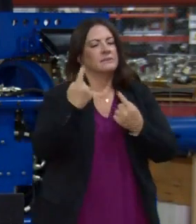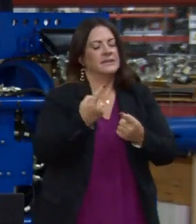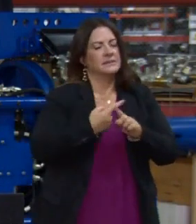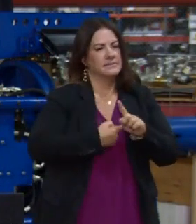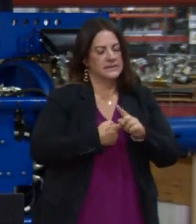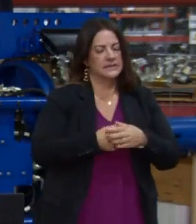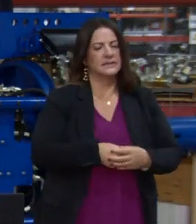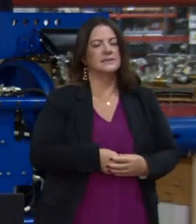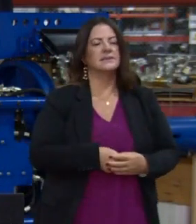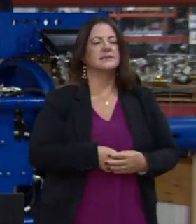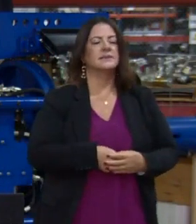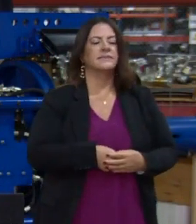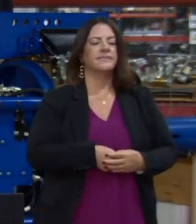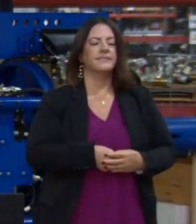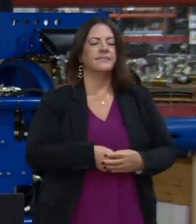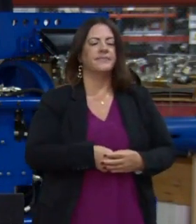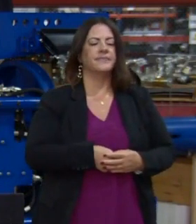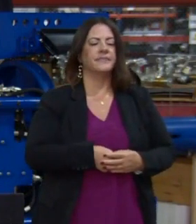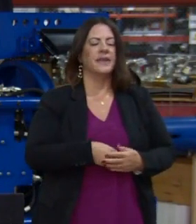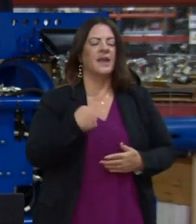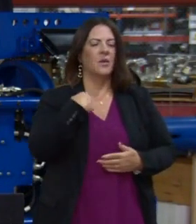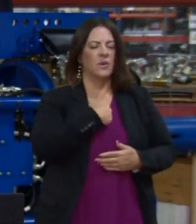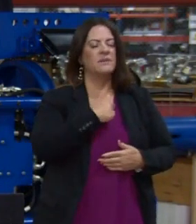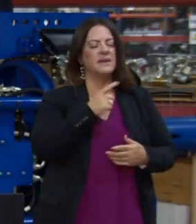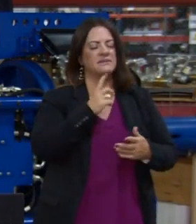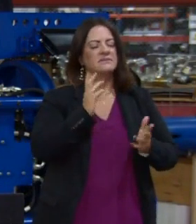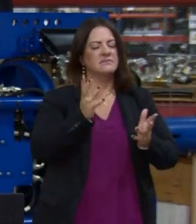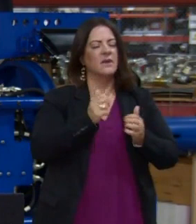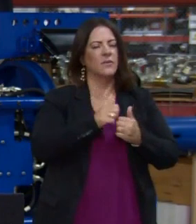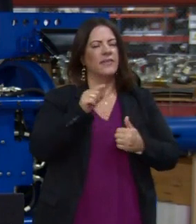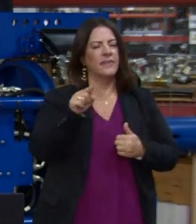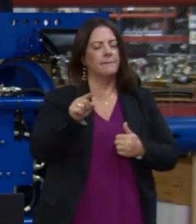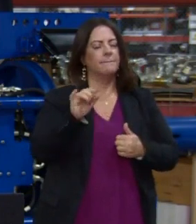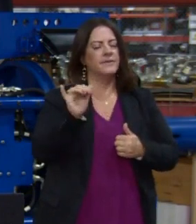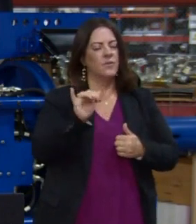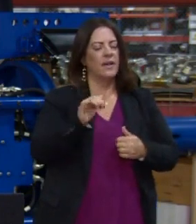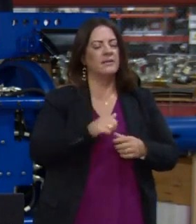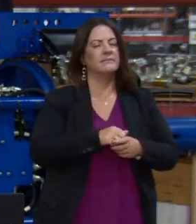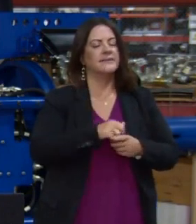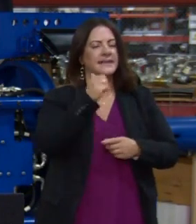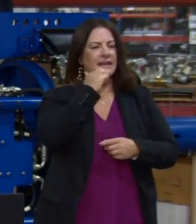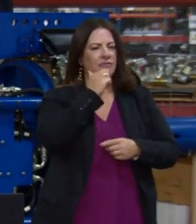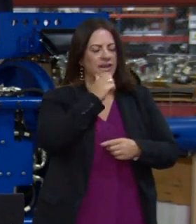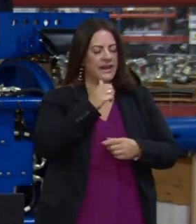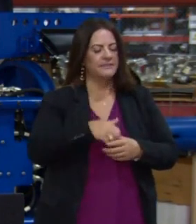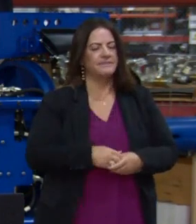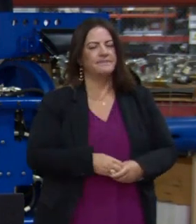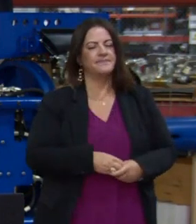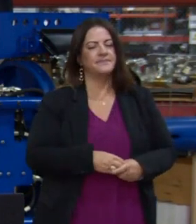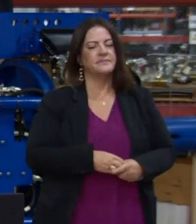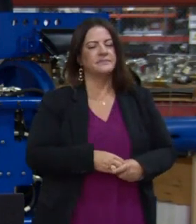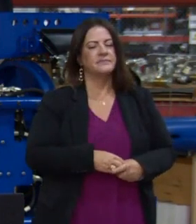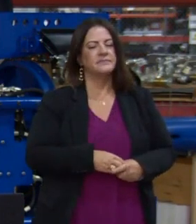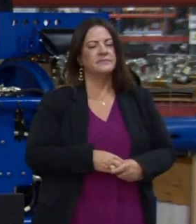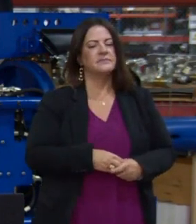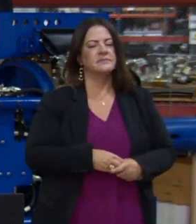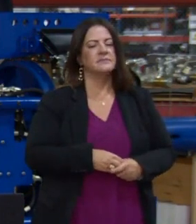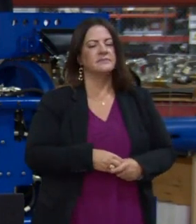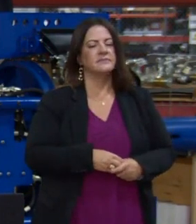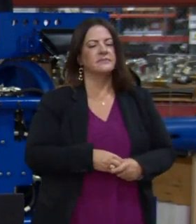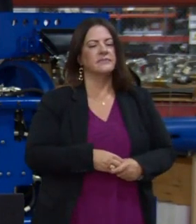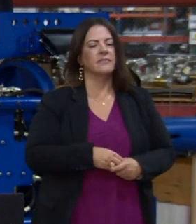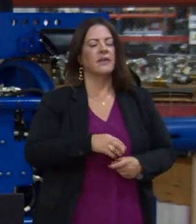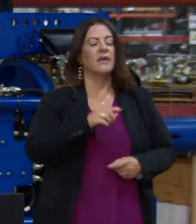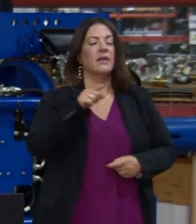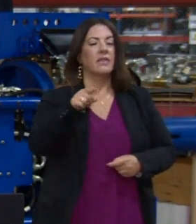including the conversations that we had today with our key health officials. They are going to be convening their